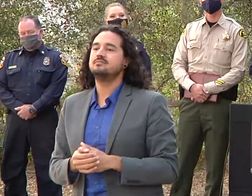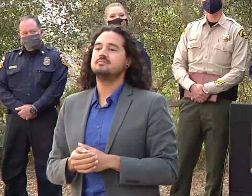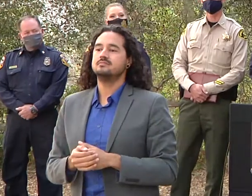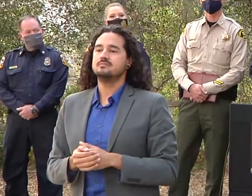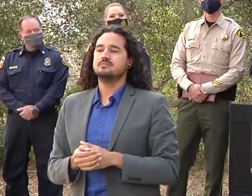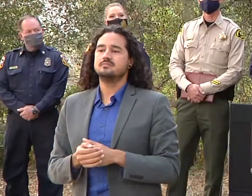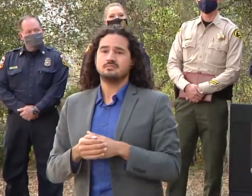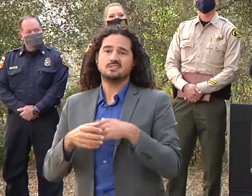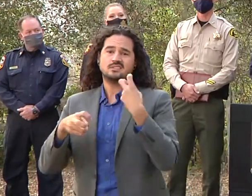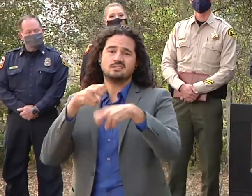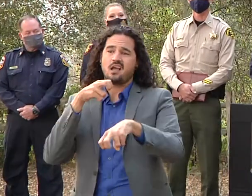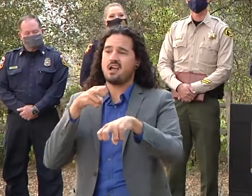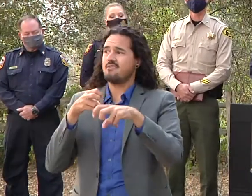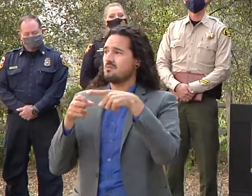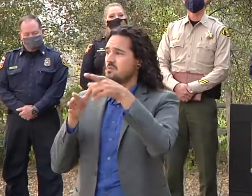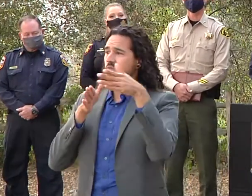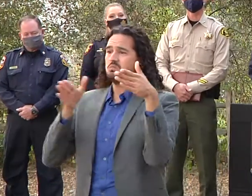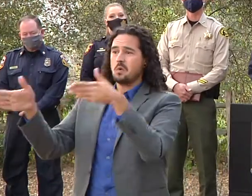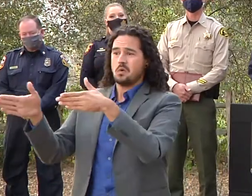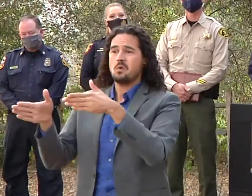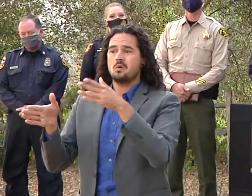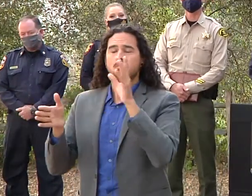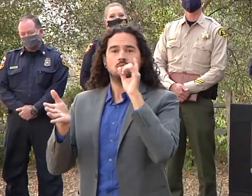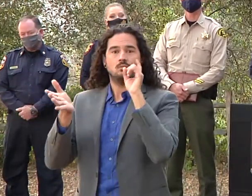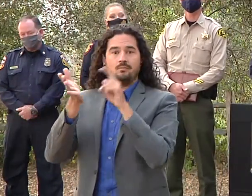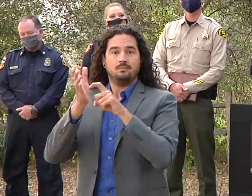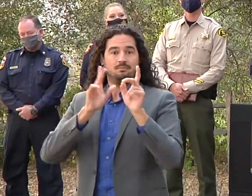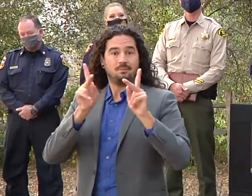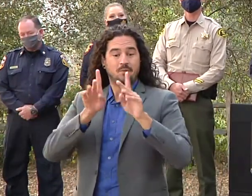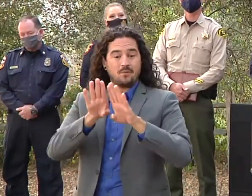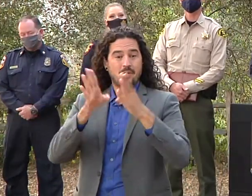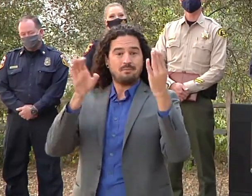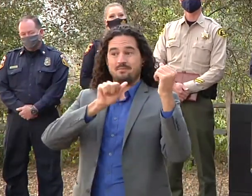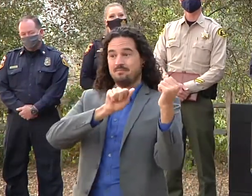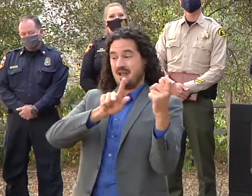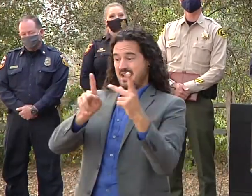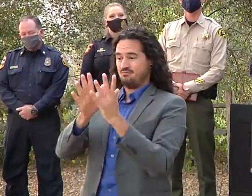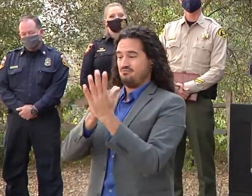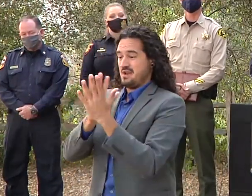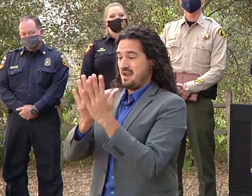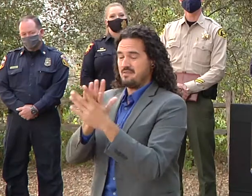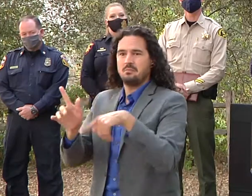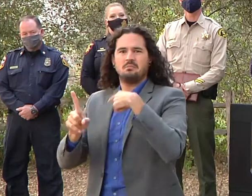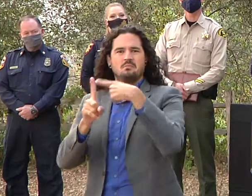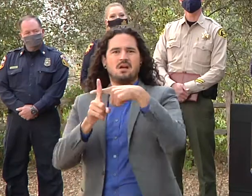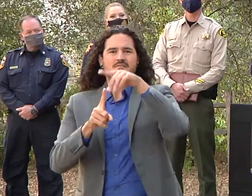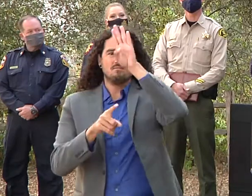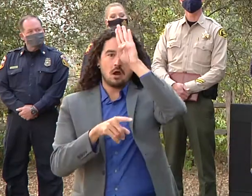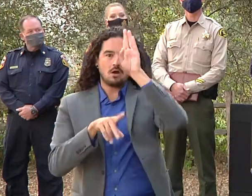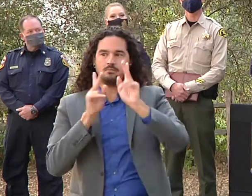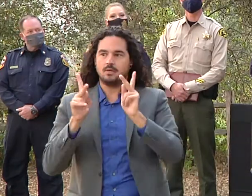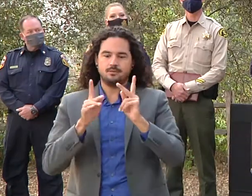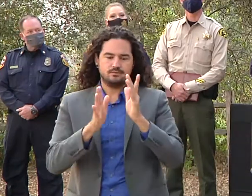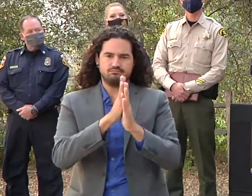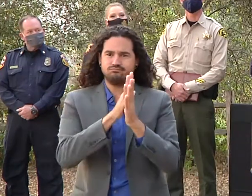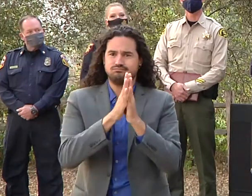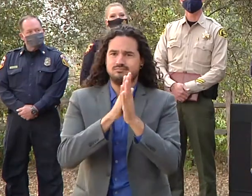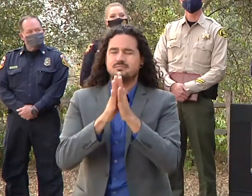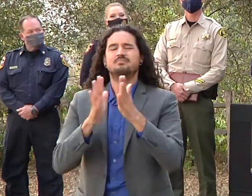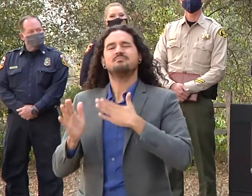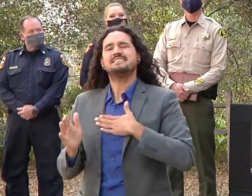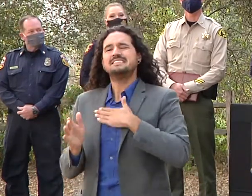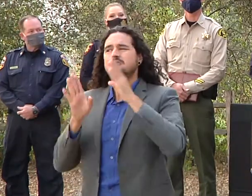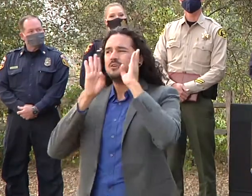lot of these areas so just be cognizant of the amount of fire traffic that's going to be moving up and down the roads over the next few days firefighters